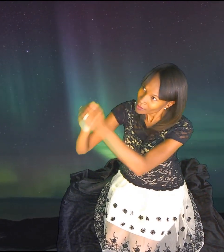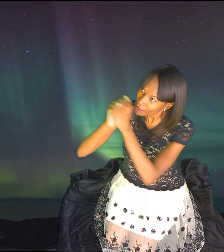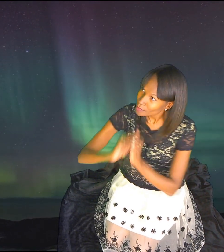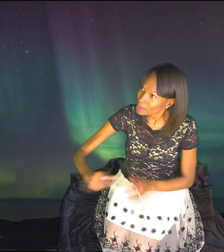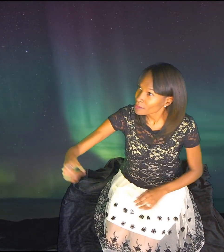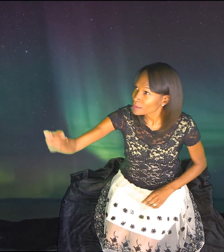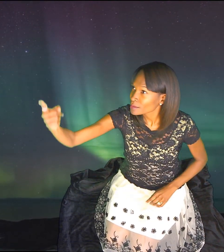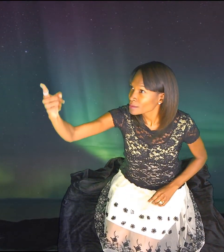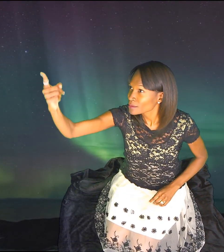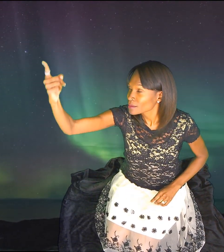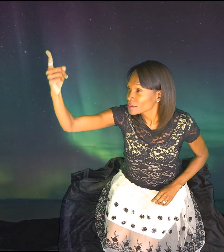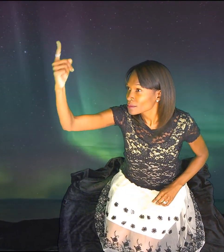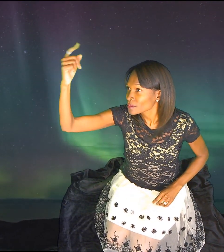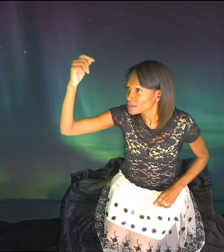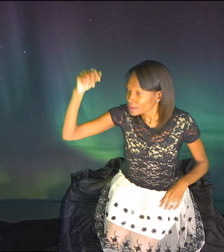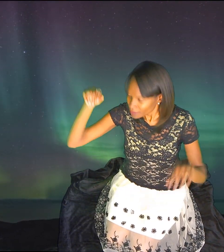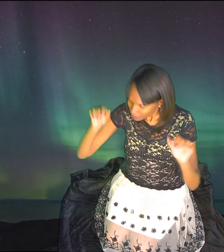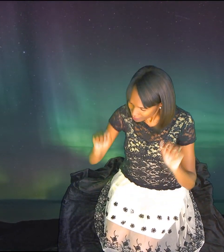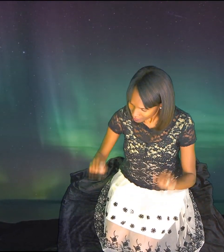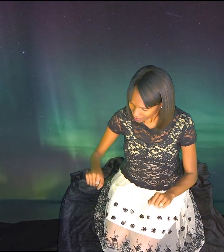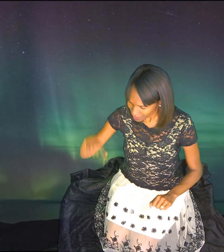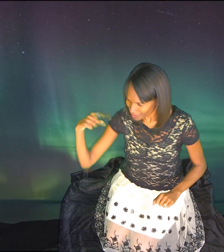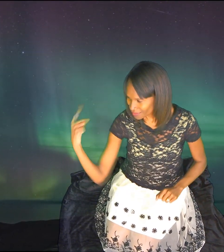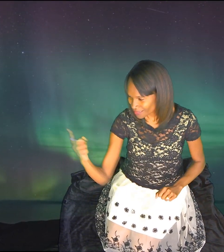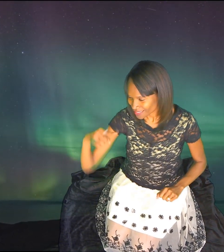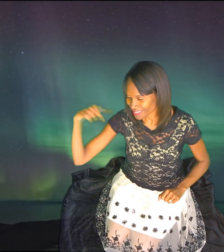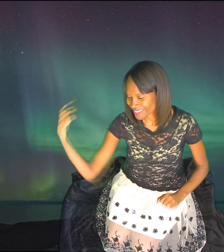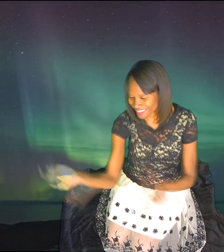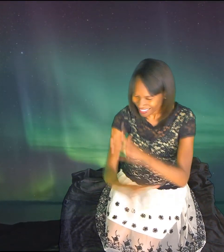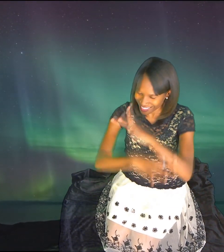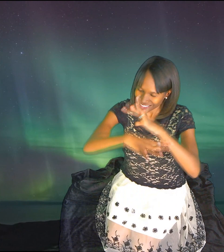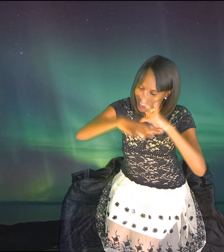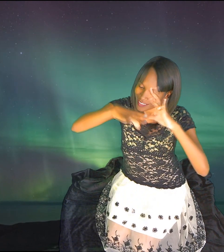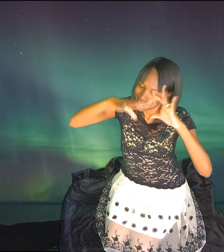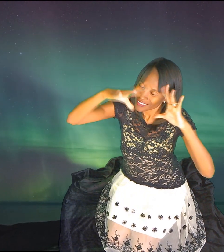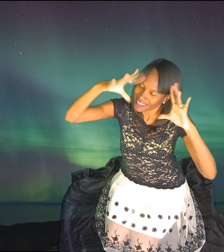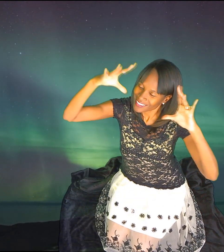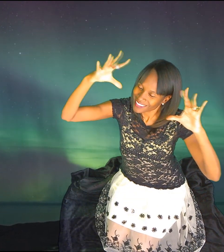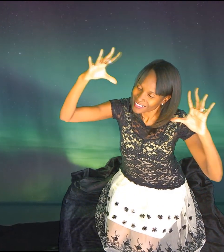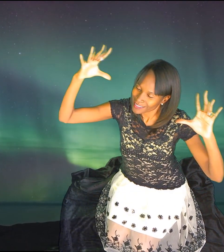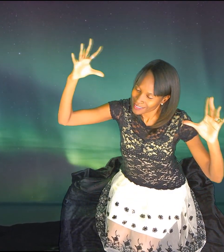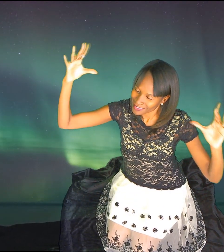I can only imagine I